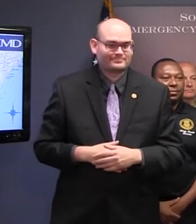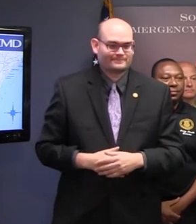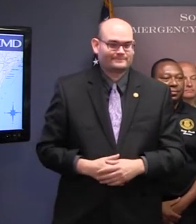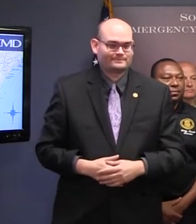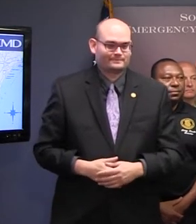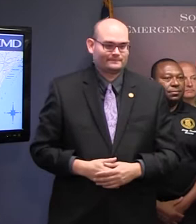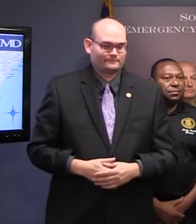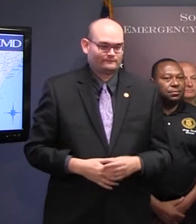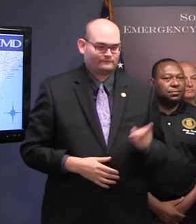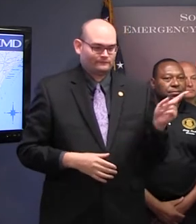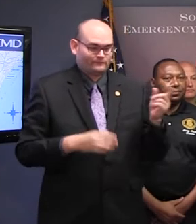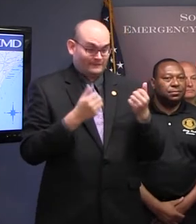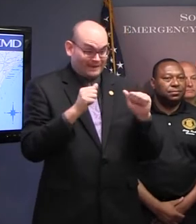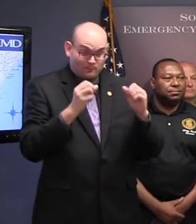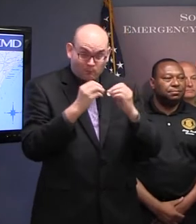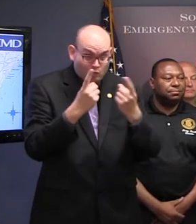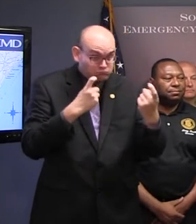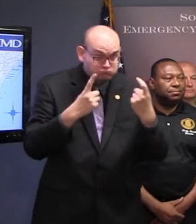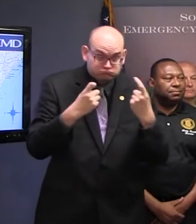Any more questions?